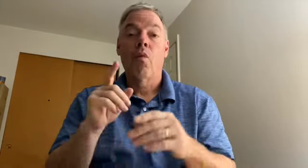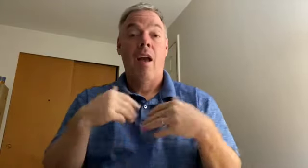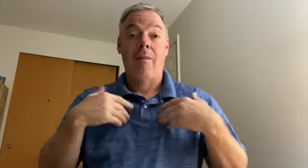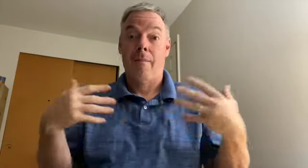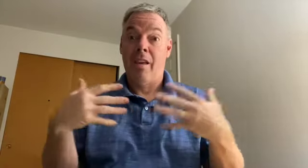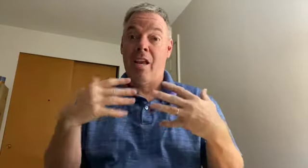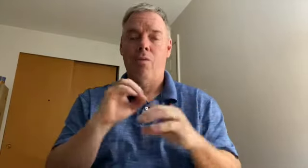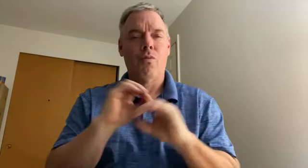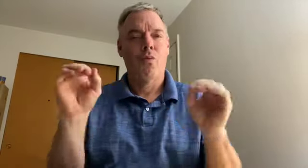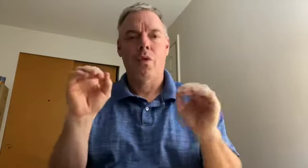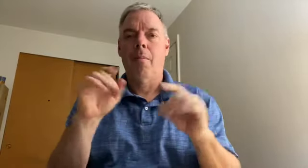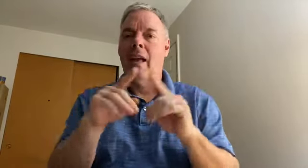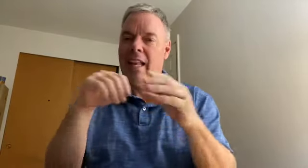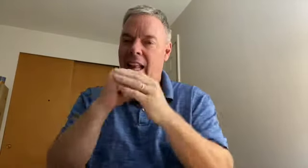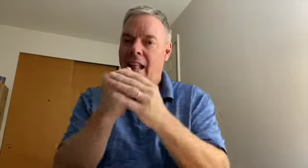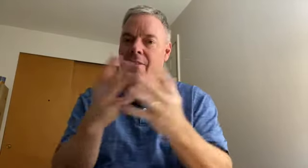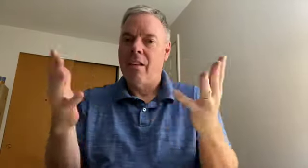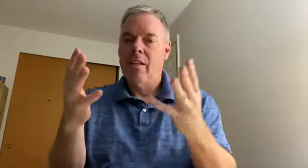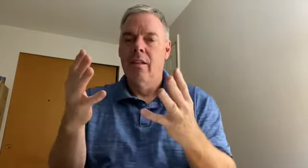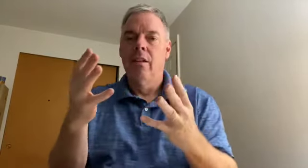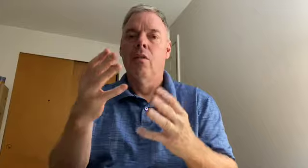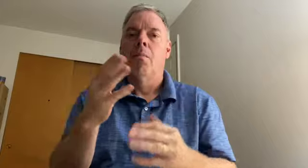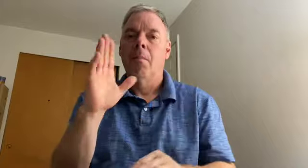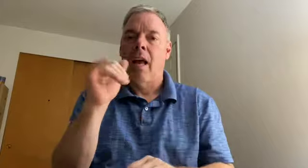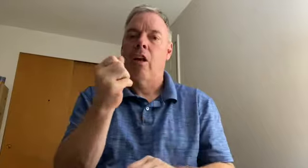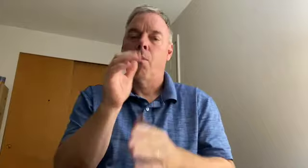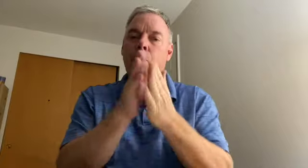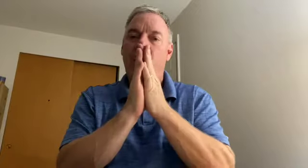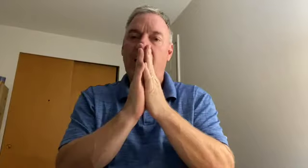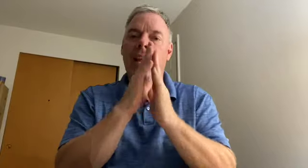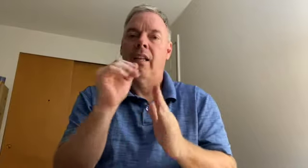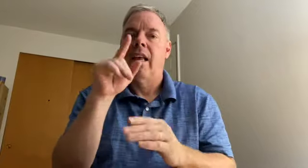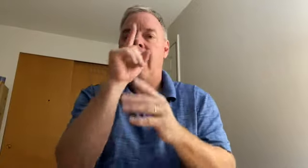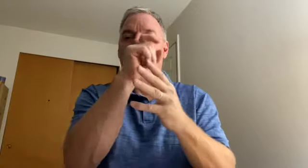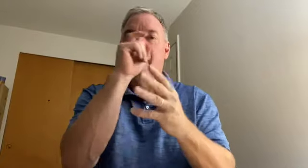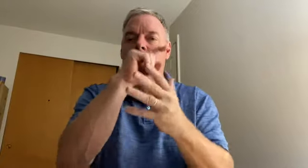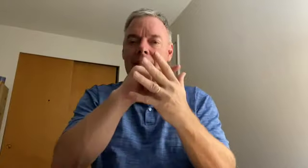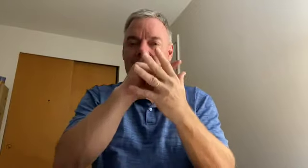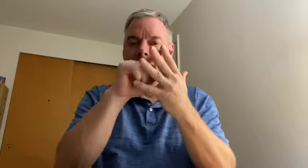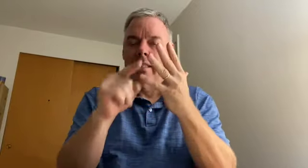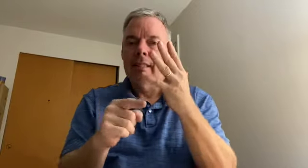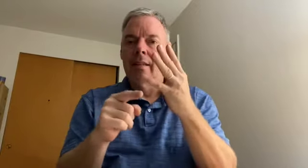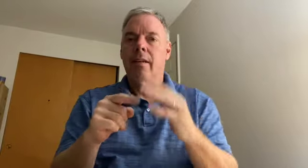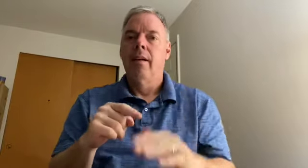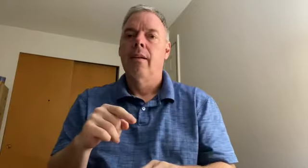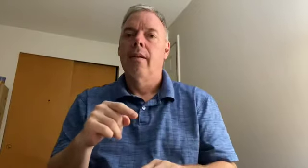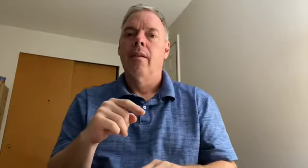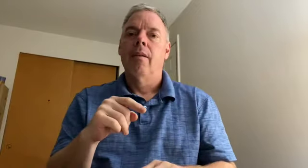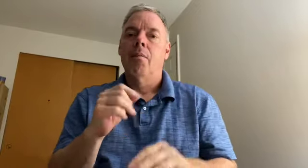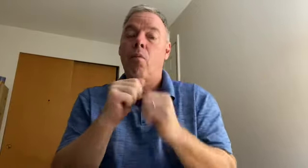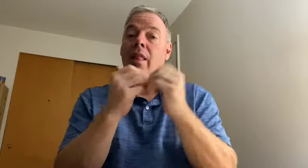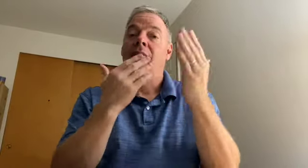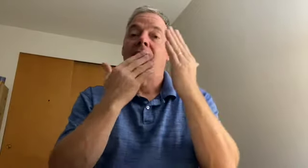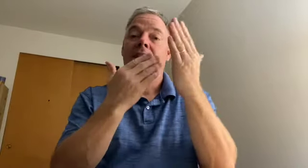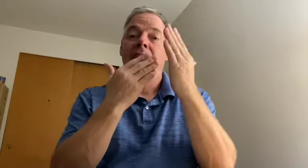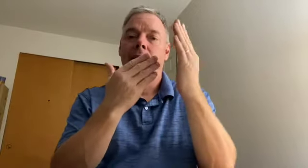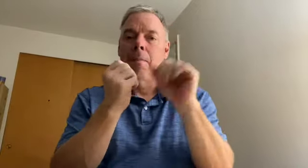brothers and sisters have no anxiety at all but in everything by prayer and